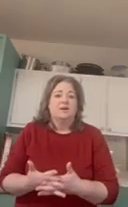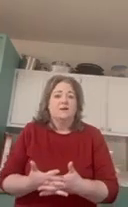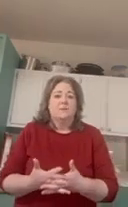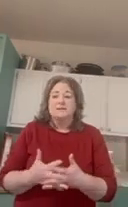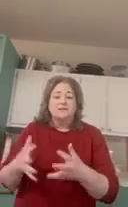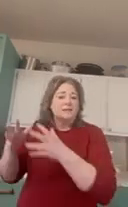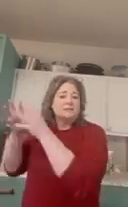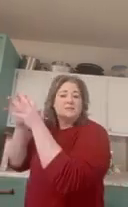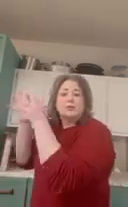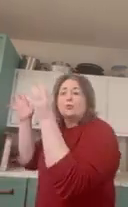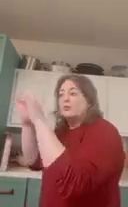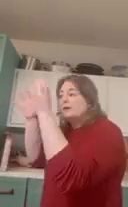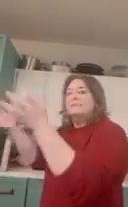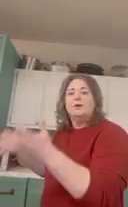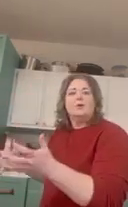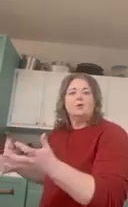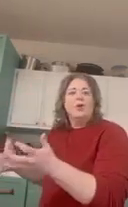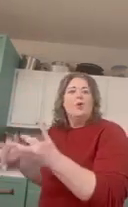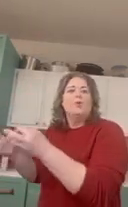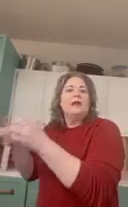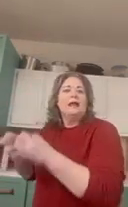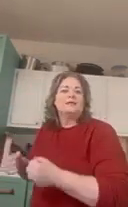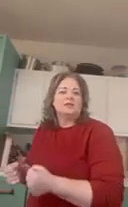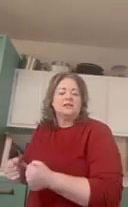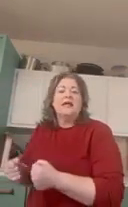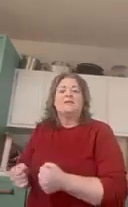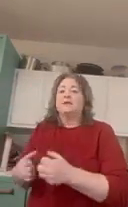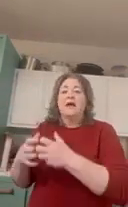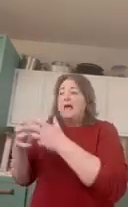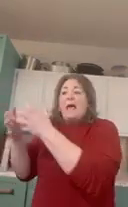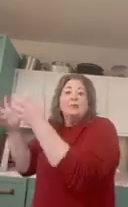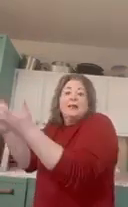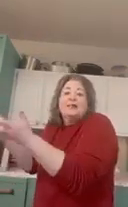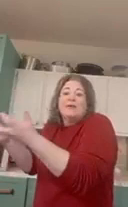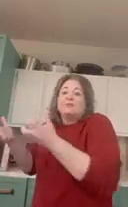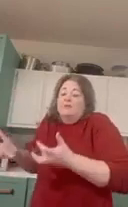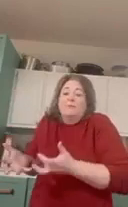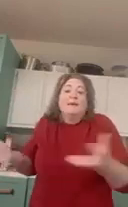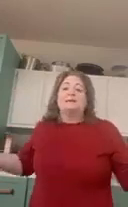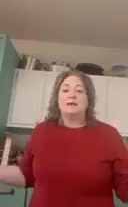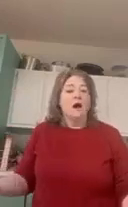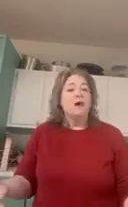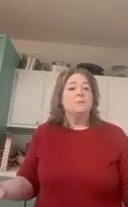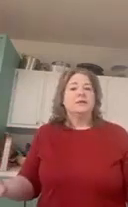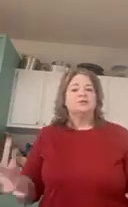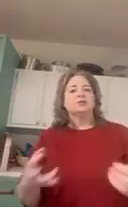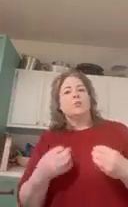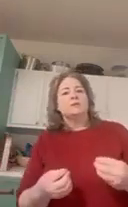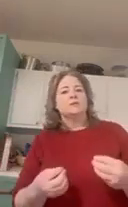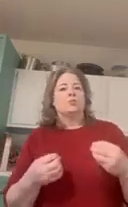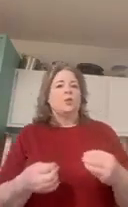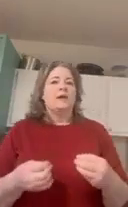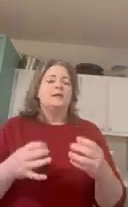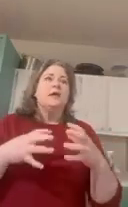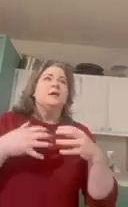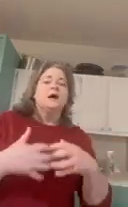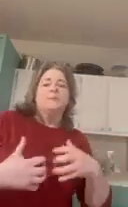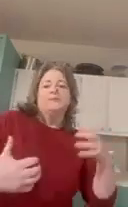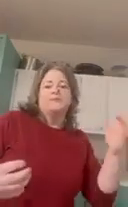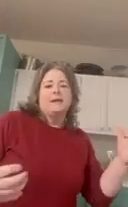basically attempting to rebuild what i had actually left and not and what i've left was an amazing company it just wasn't the right company for my